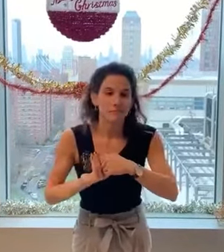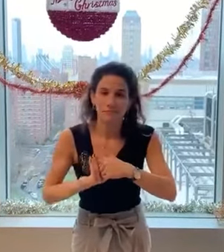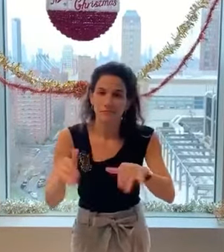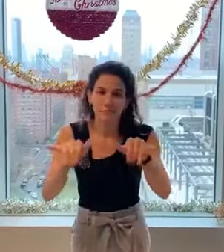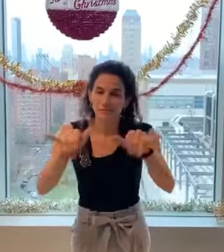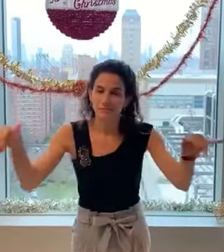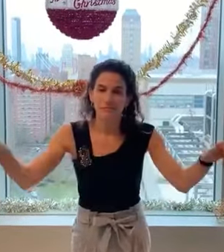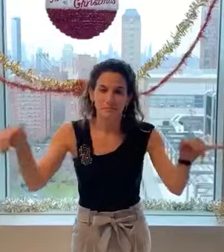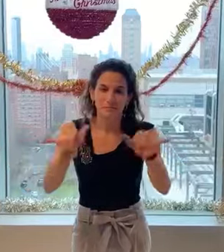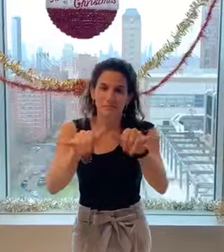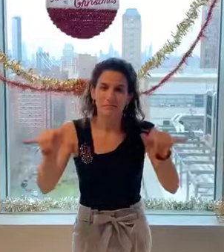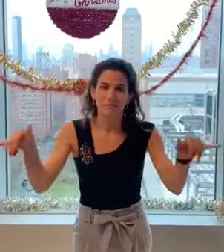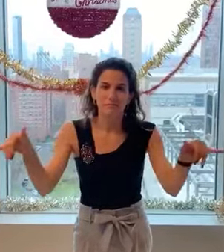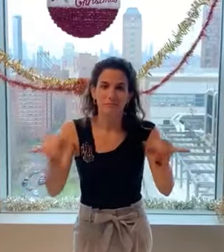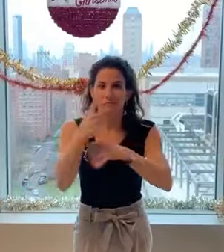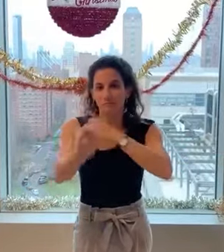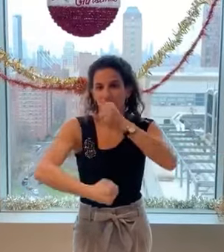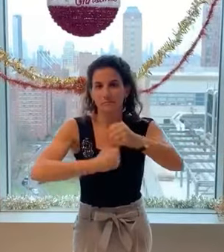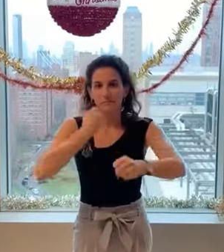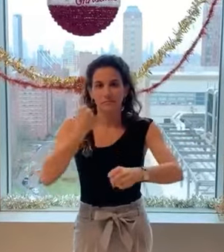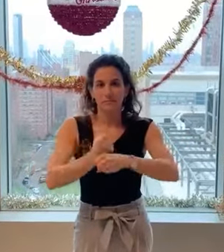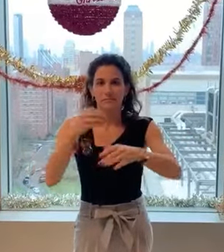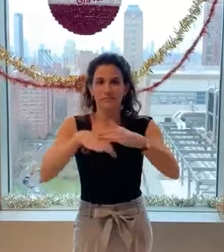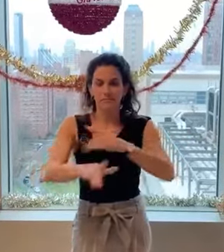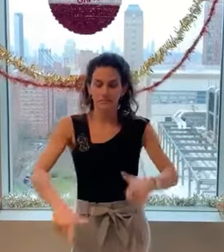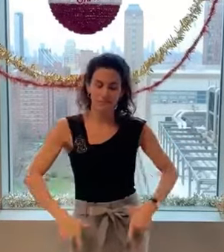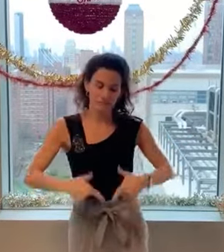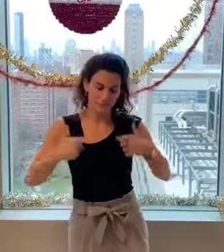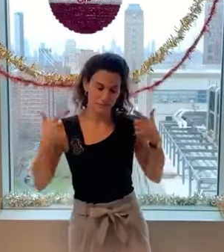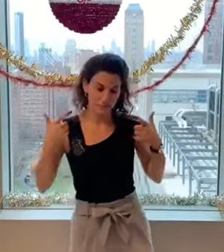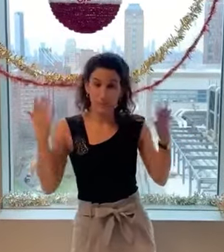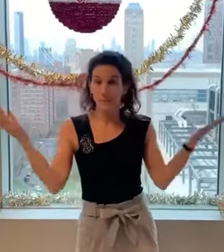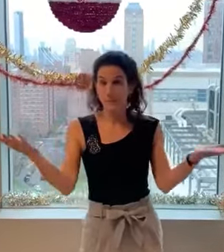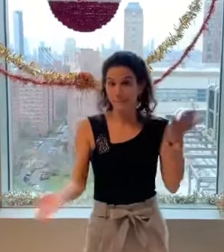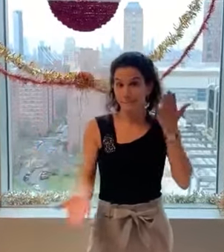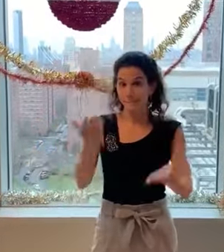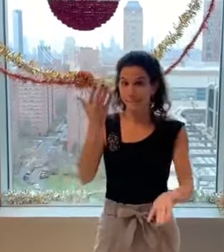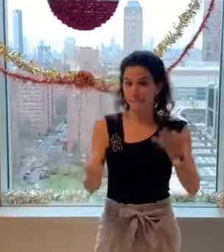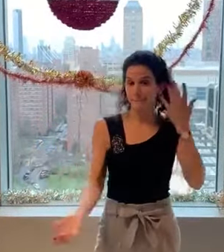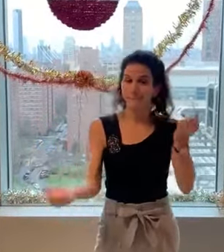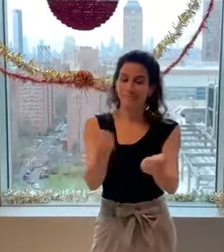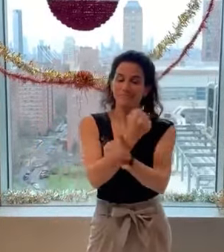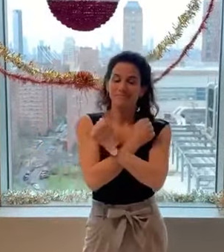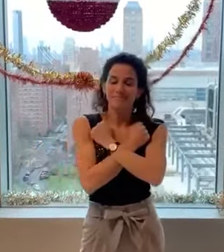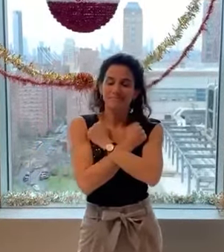you measure a year in the light? How do you measure,